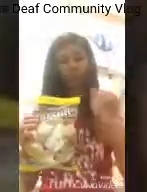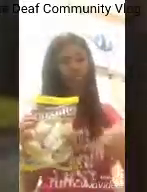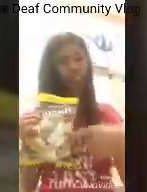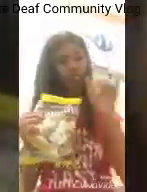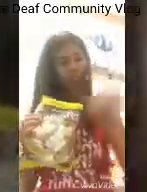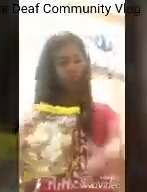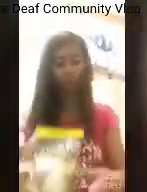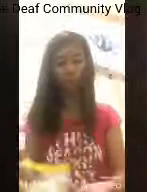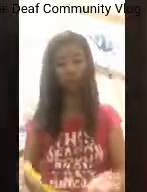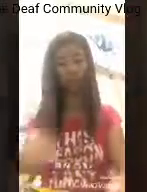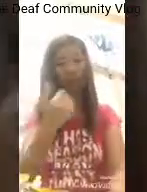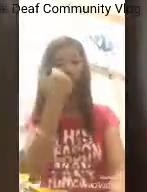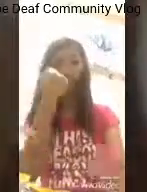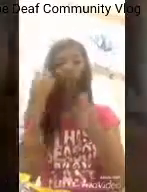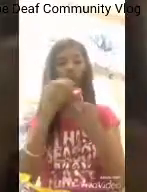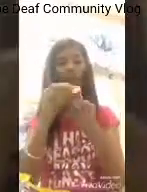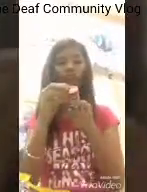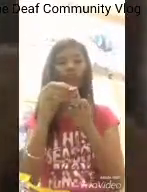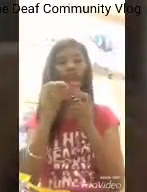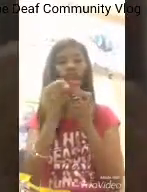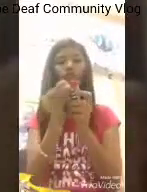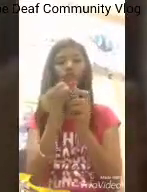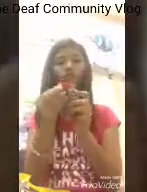This of water. I'm going to